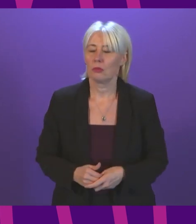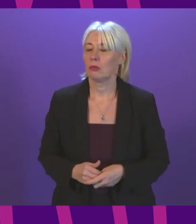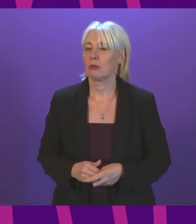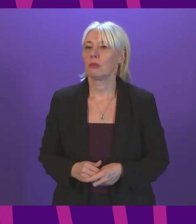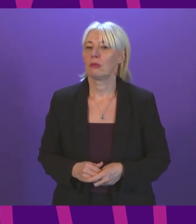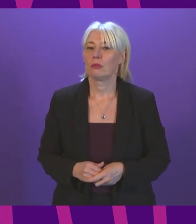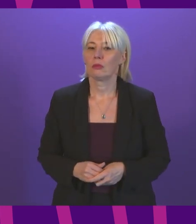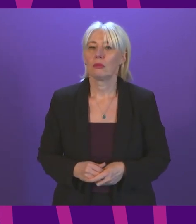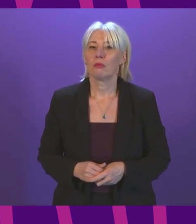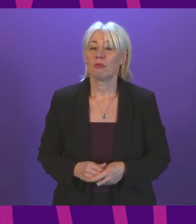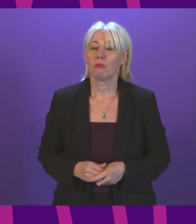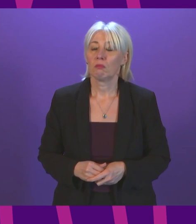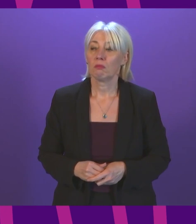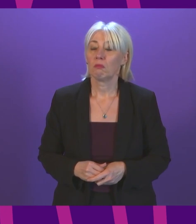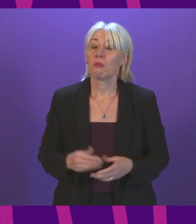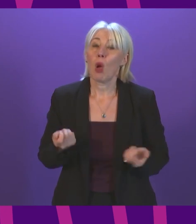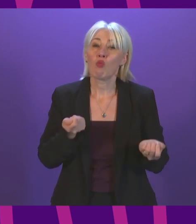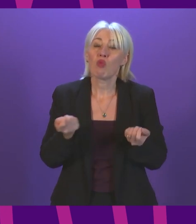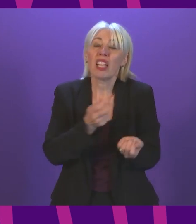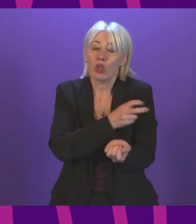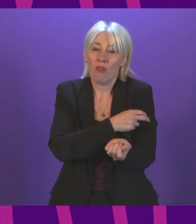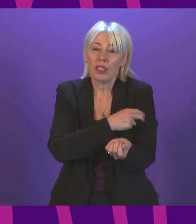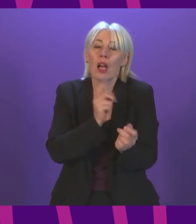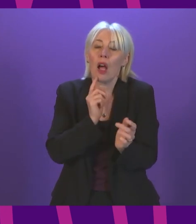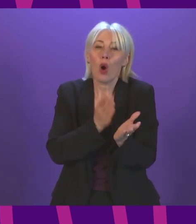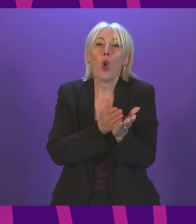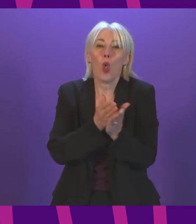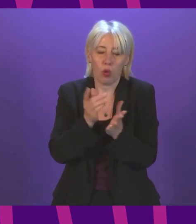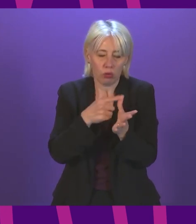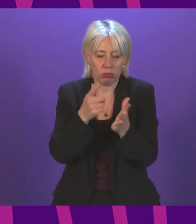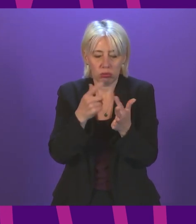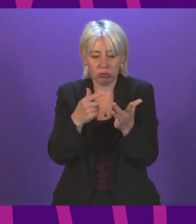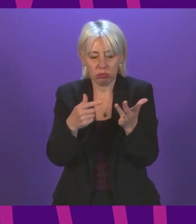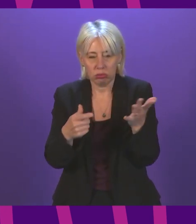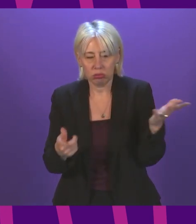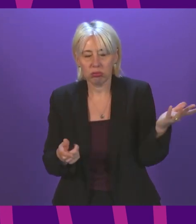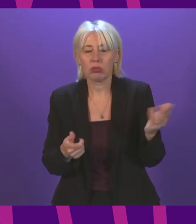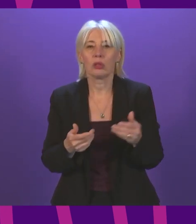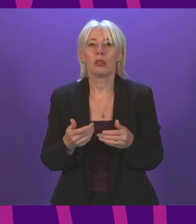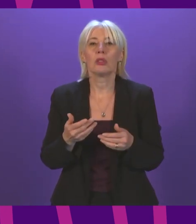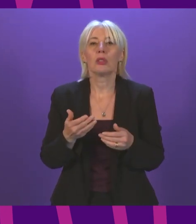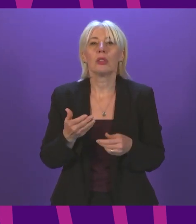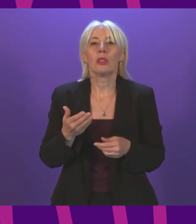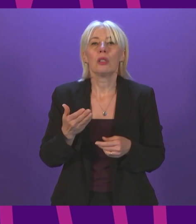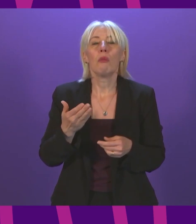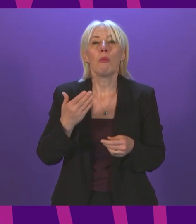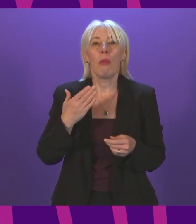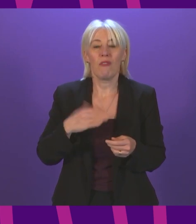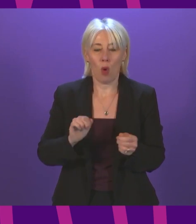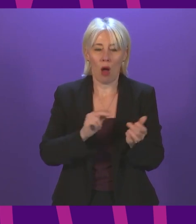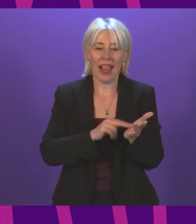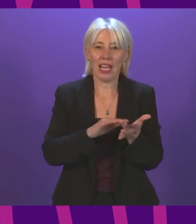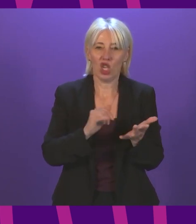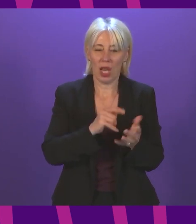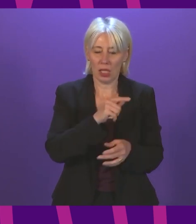Thank you. Let me run through all of these points in turn before I come to the position in the National Health